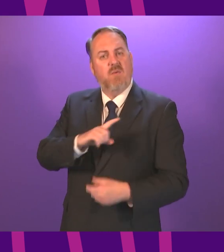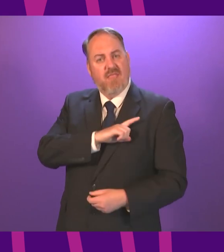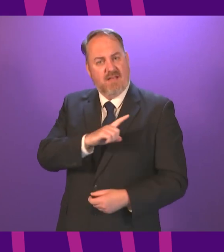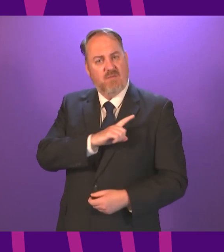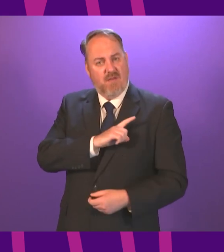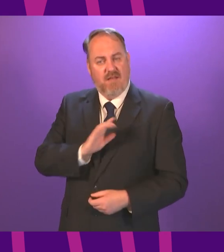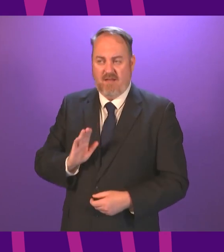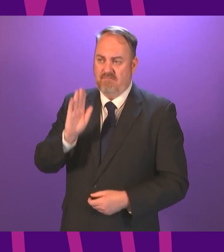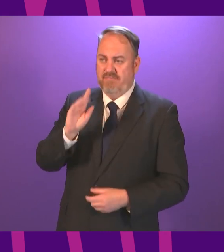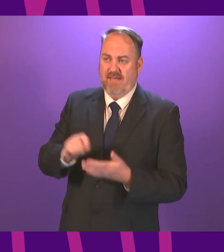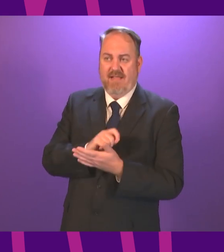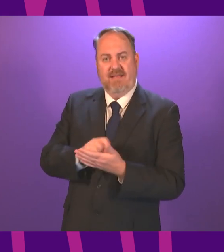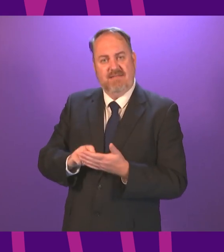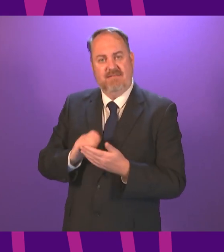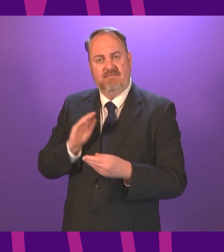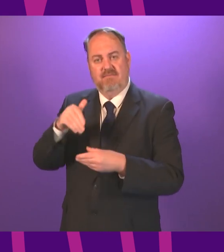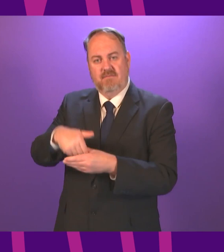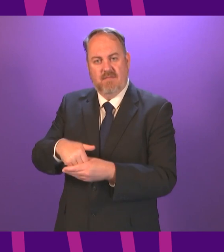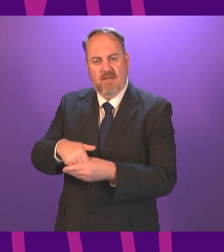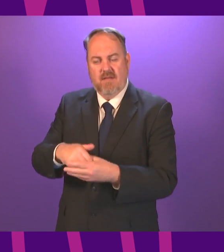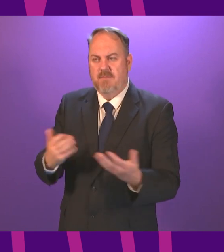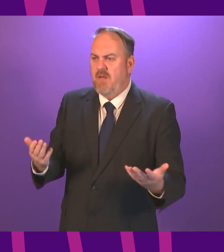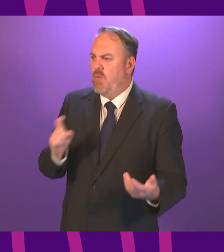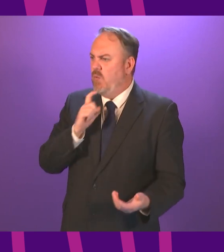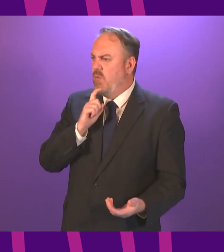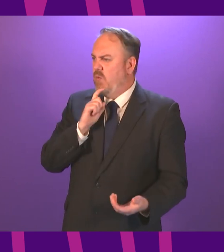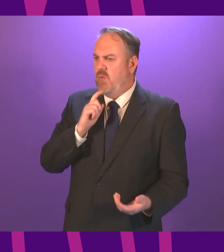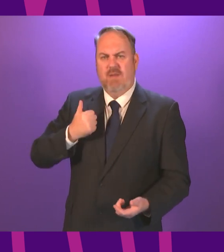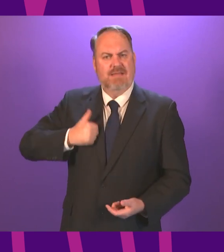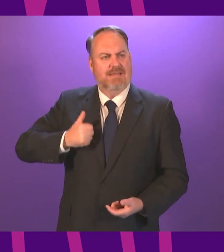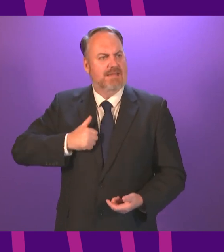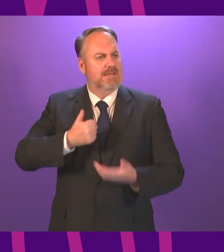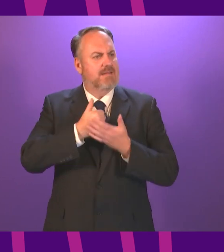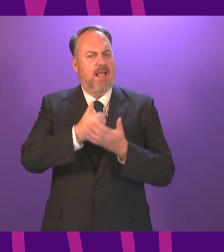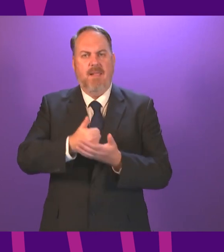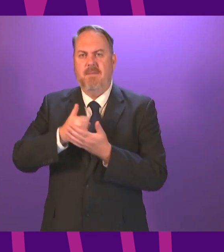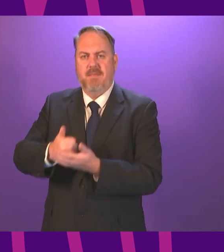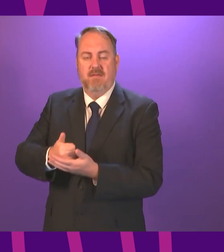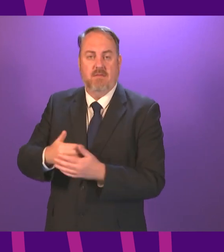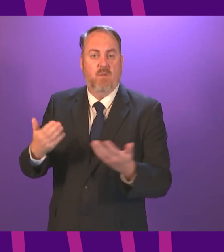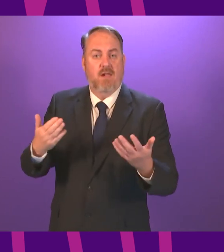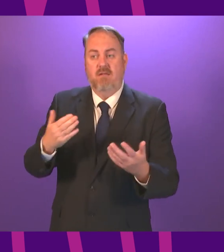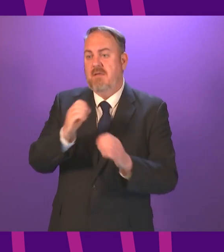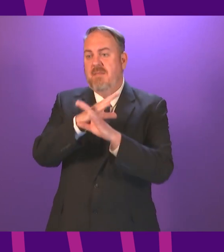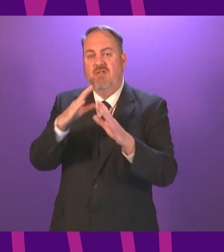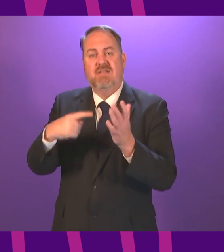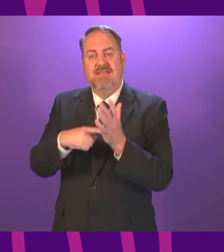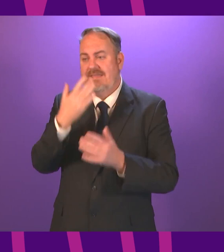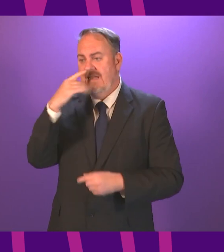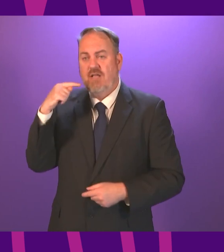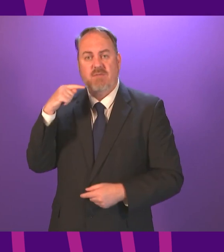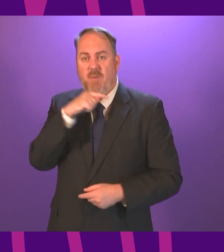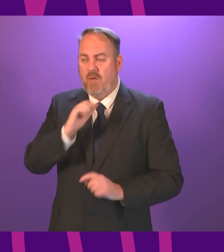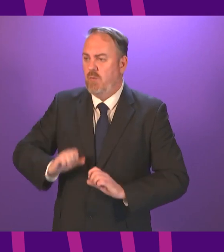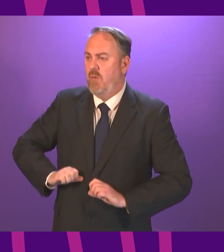but who needs help well imagine a teenage boy doing well at school